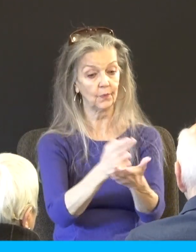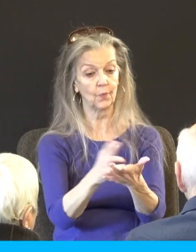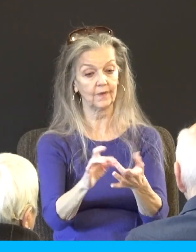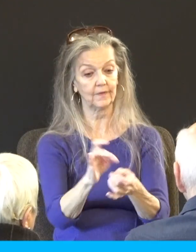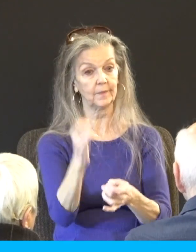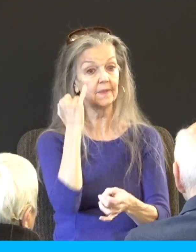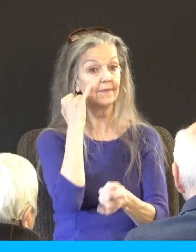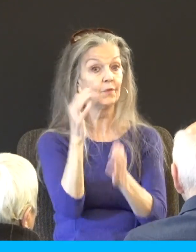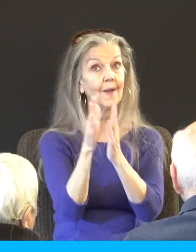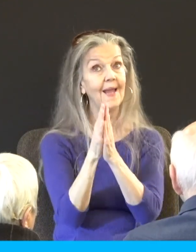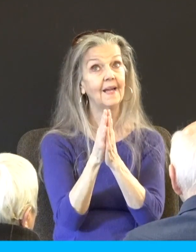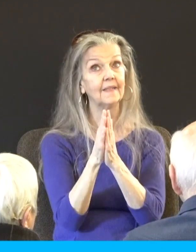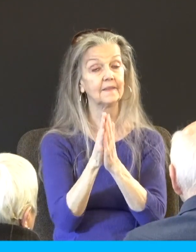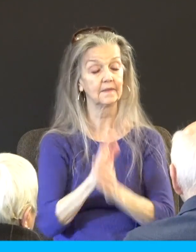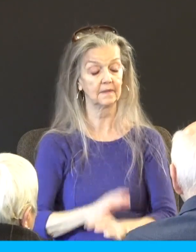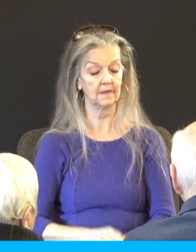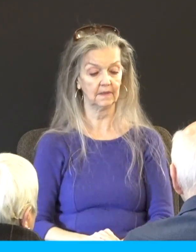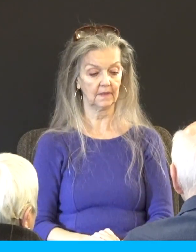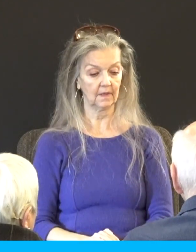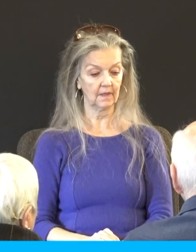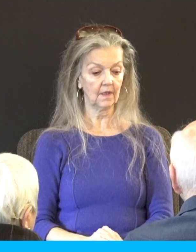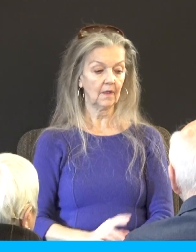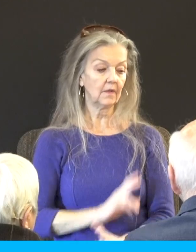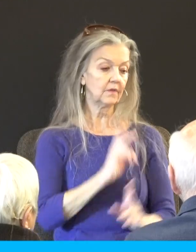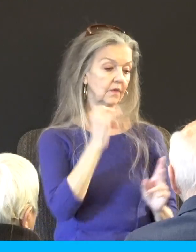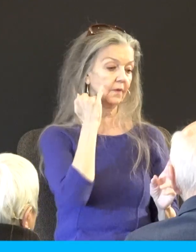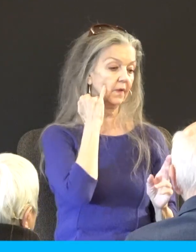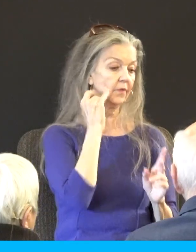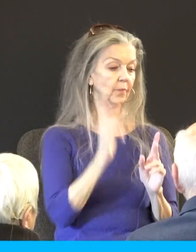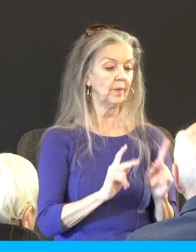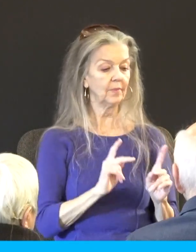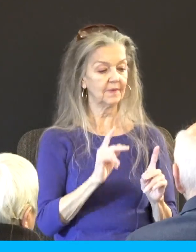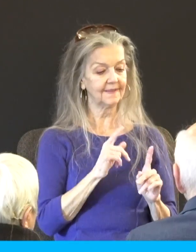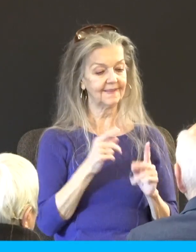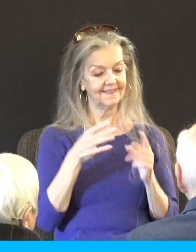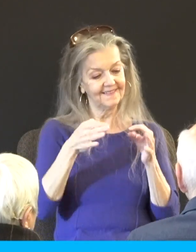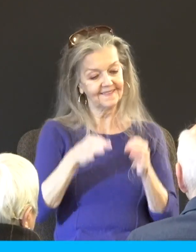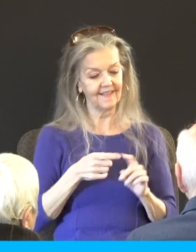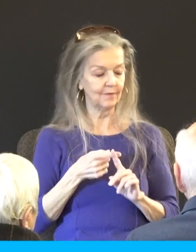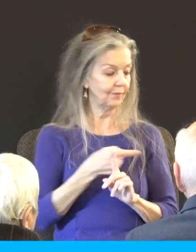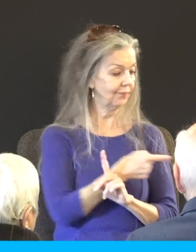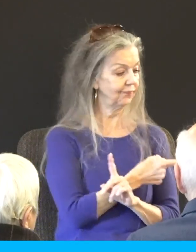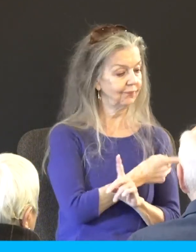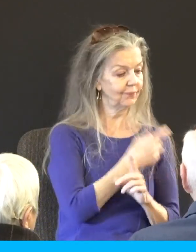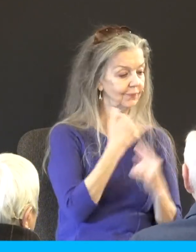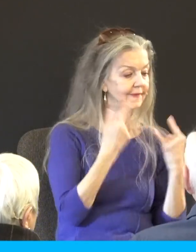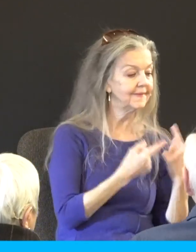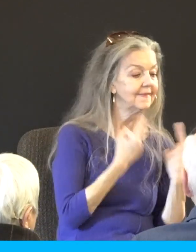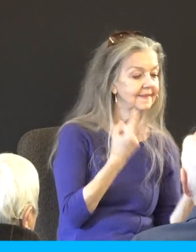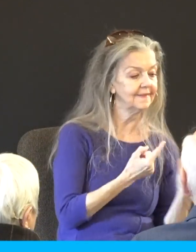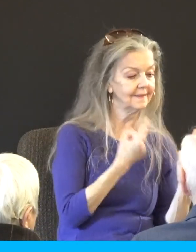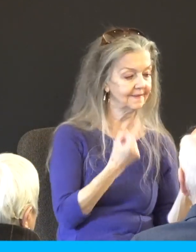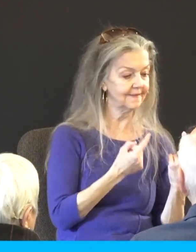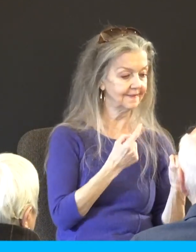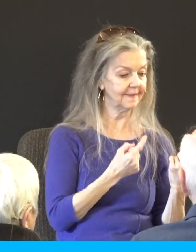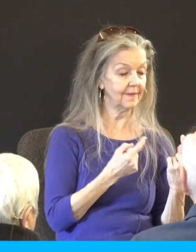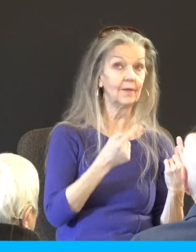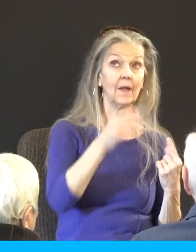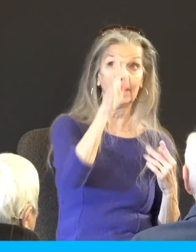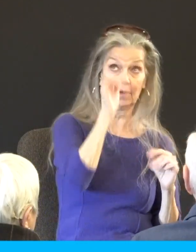when you have people that have decided to have God on their own terms and you take the courage in prayer to go and say to them hey this is